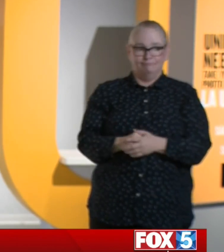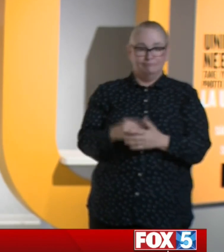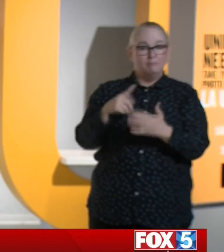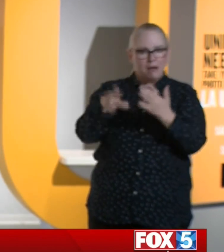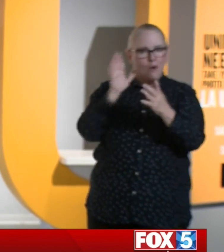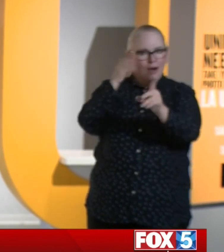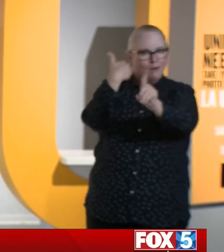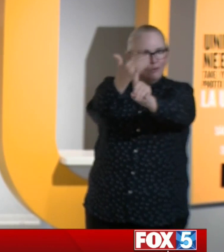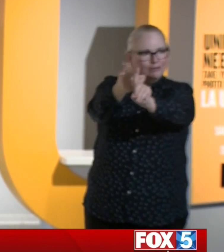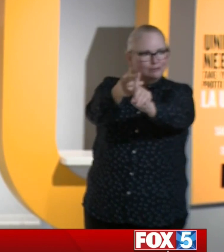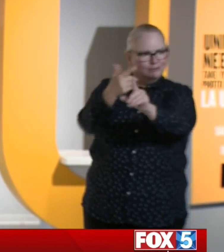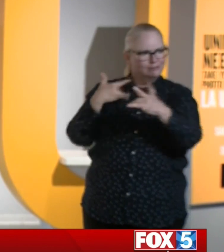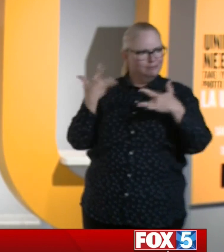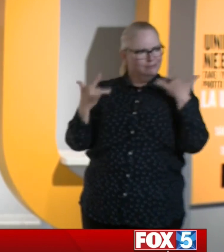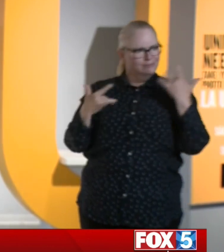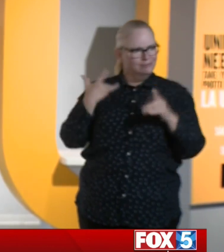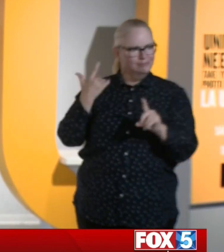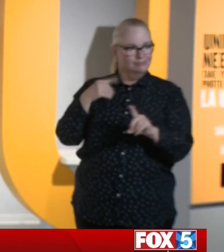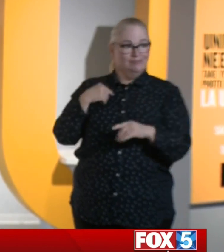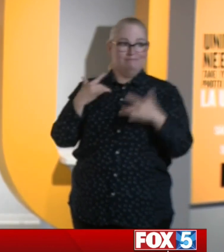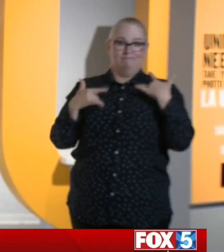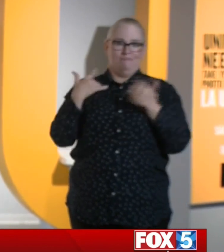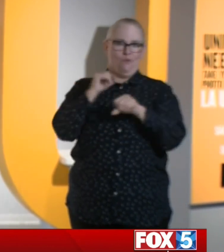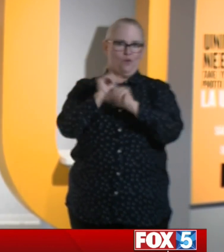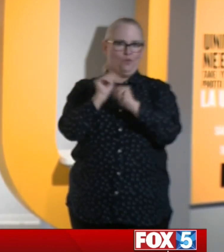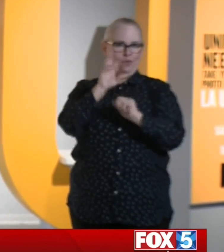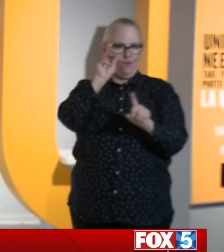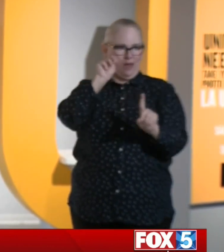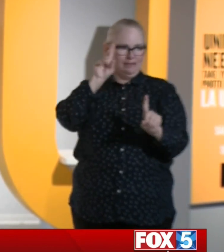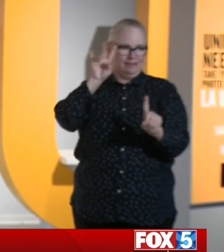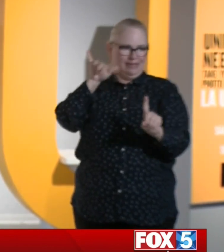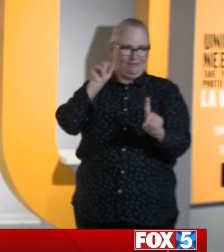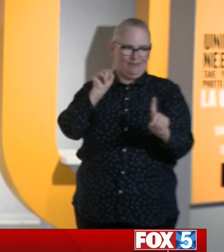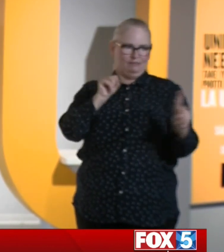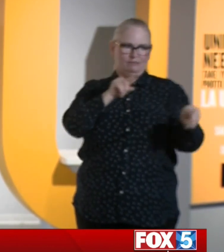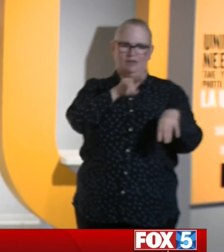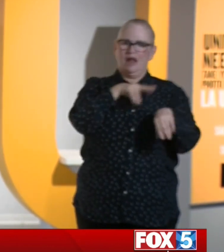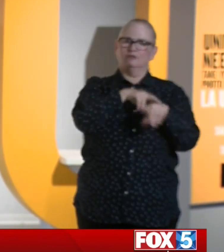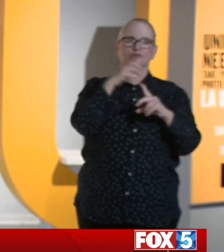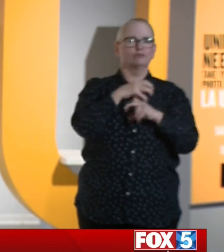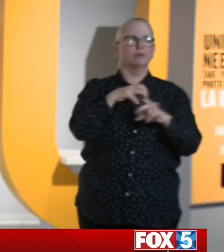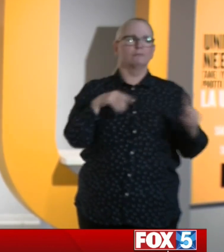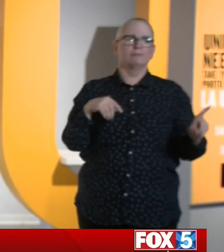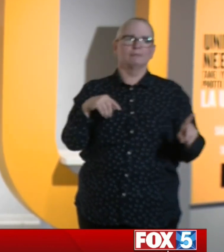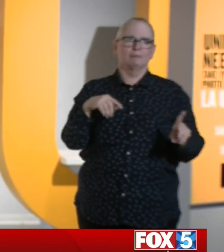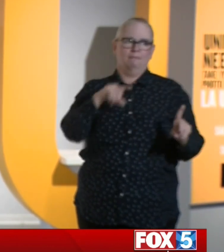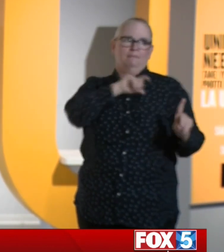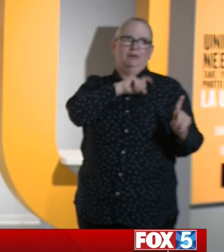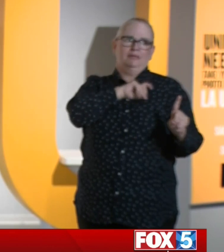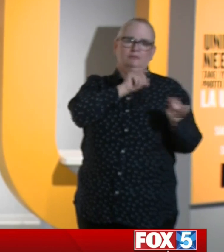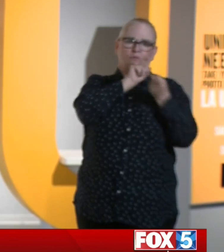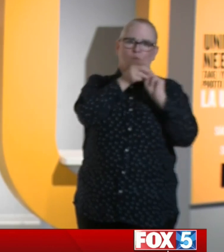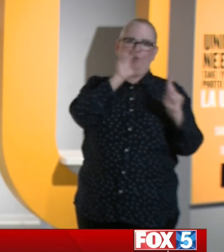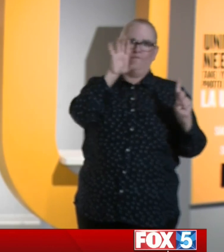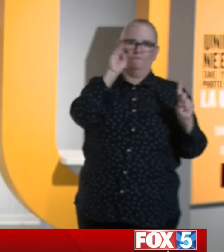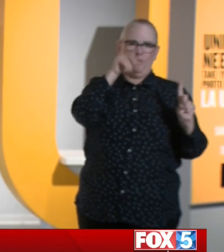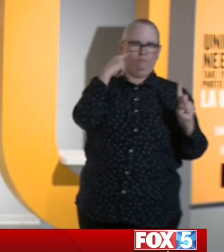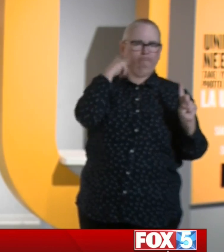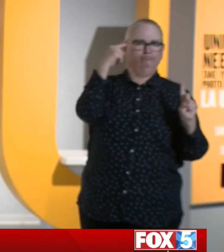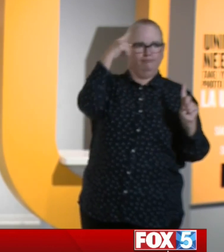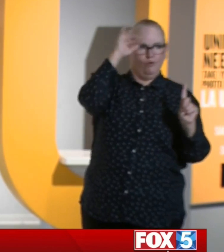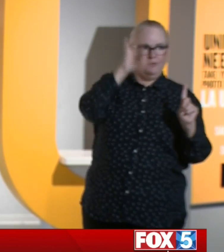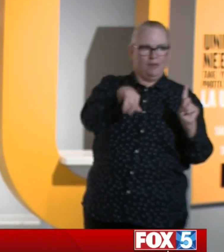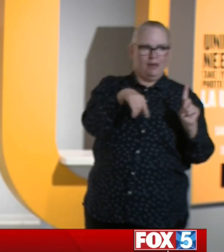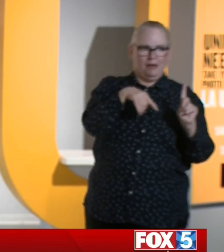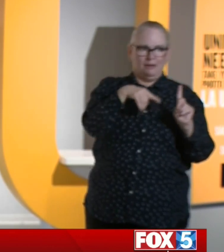with Ron Davis, who is a national champion for police reform and advising the governor. And we will work